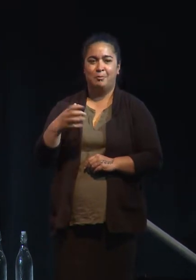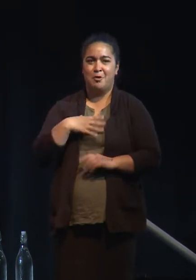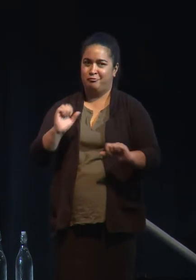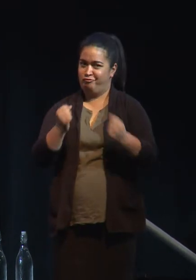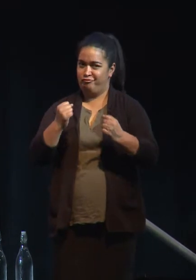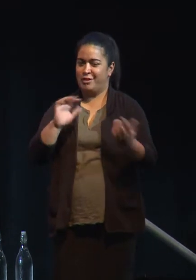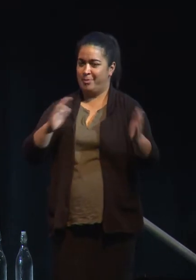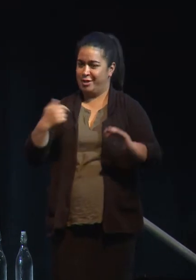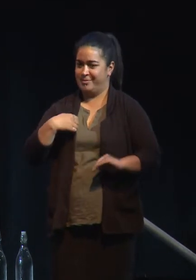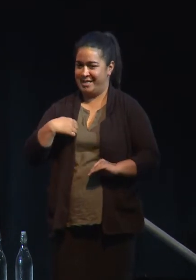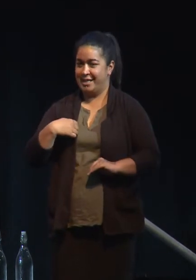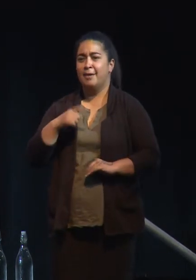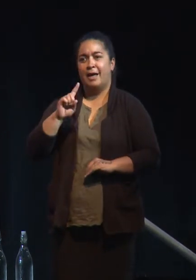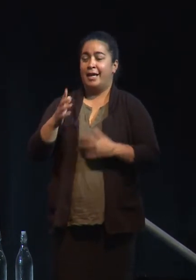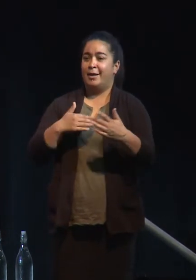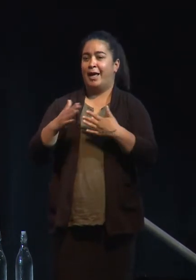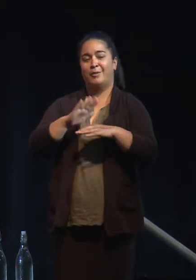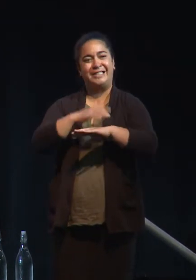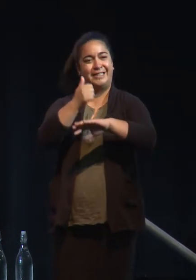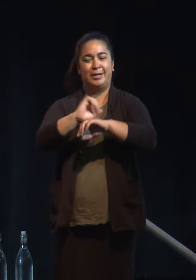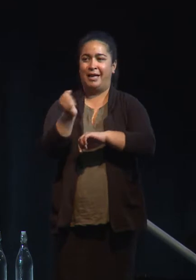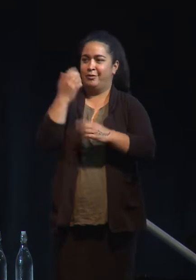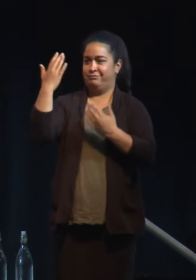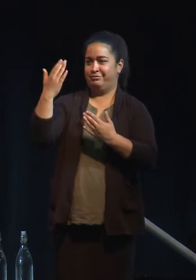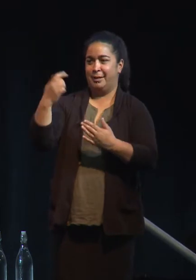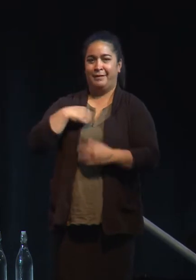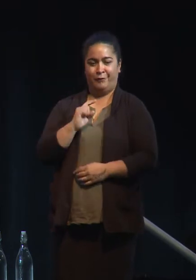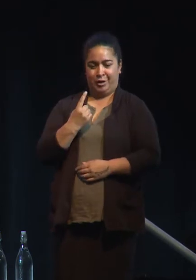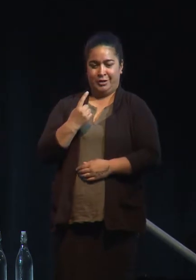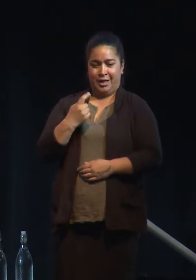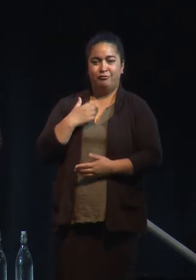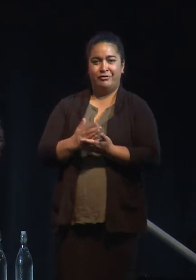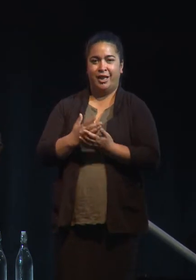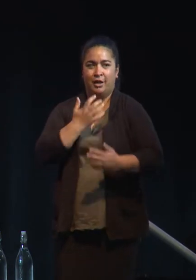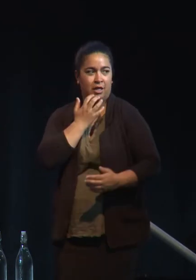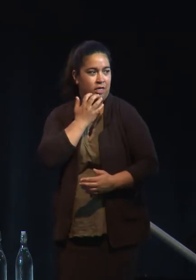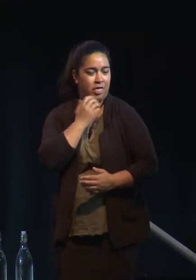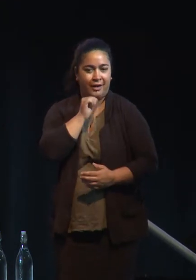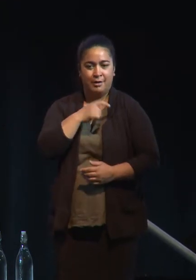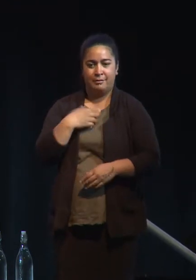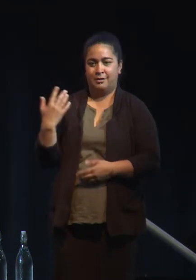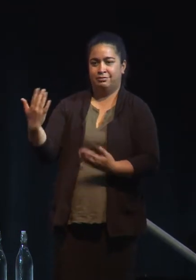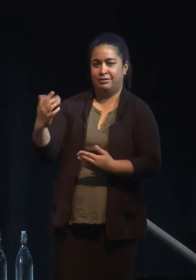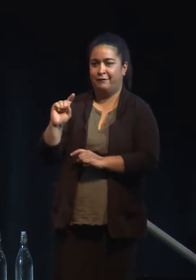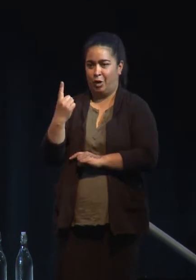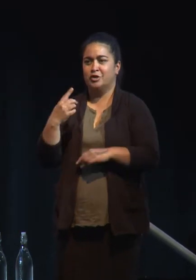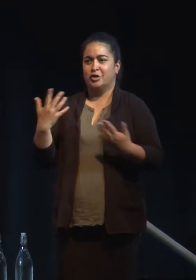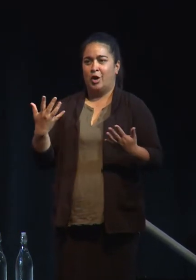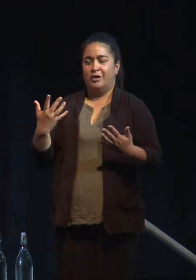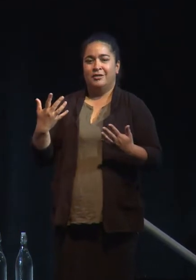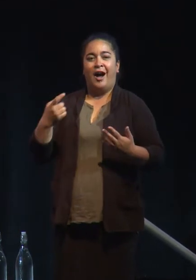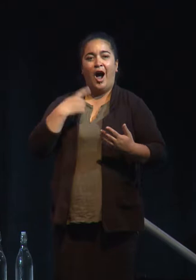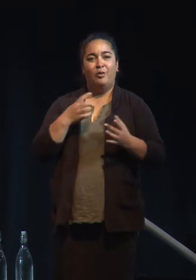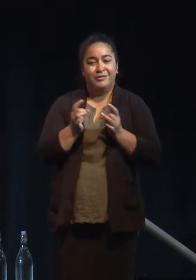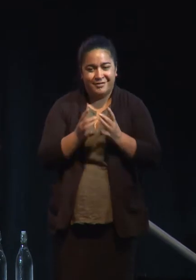we set it up so that I would speak first and I'm just paralyzed if we don't do that so. So I'll lead off